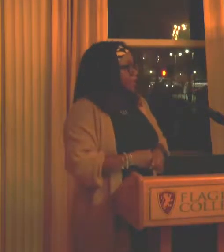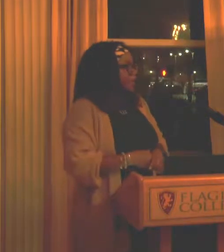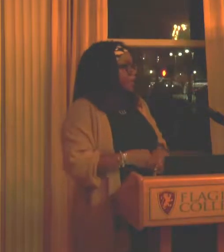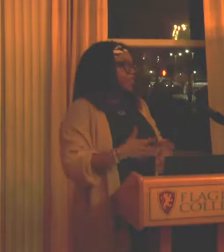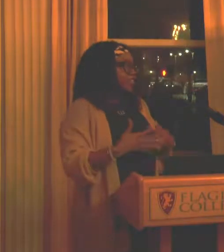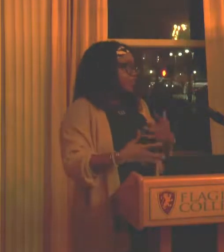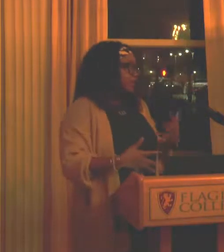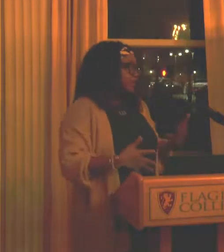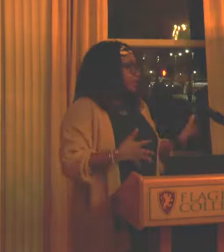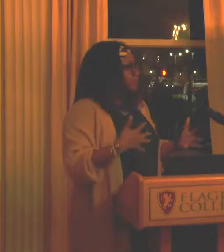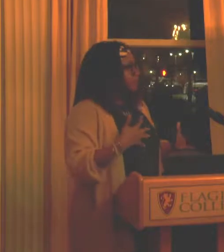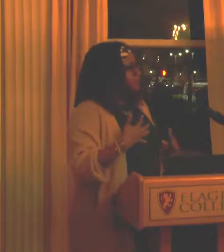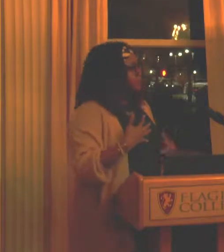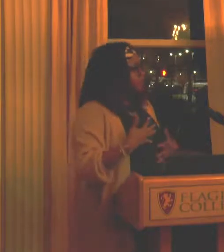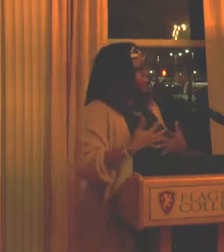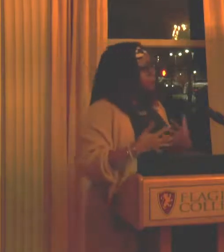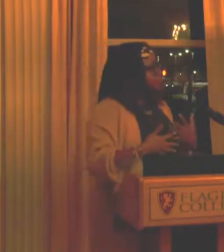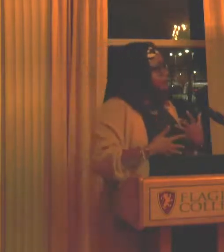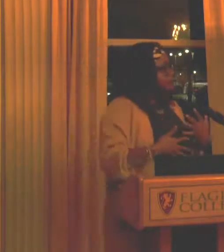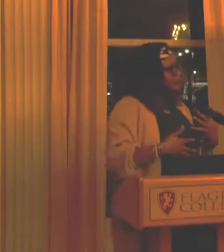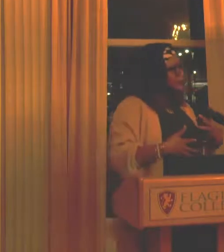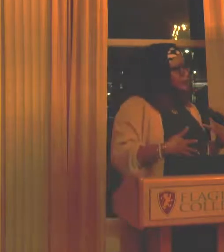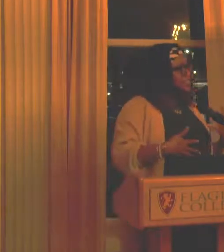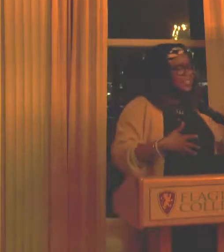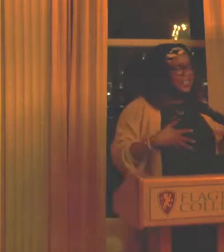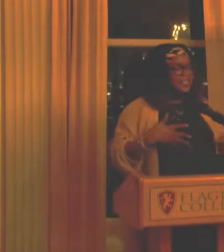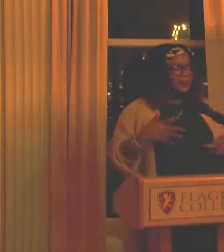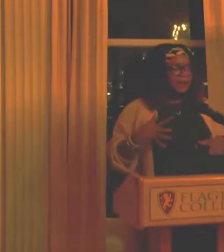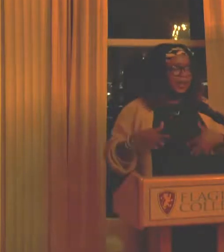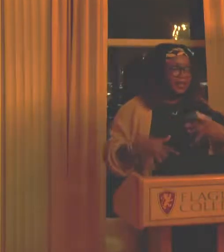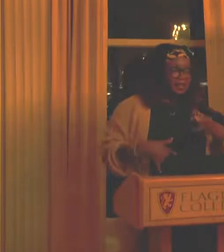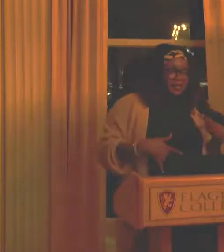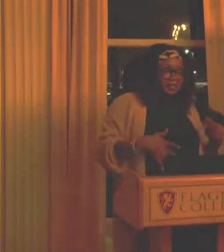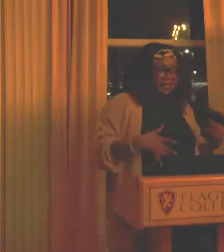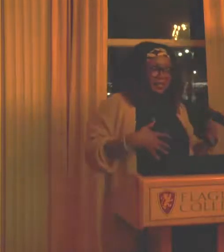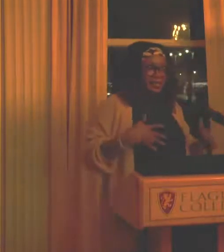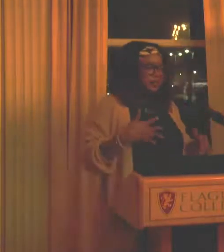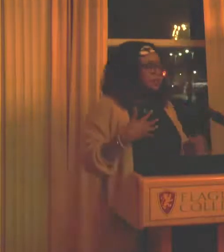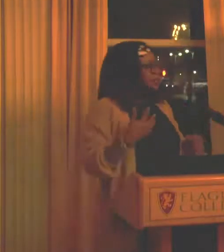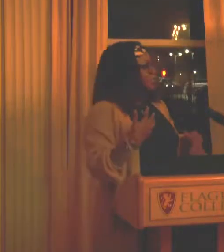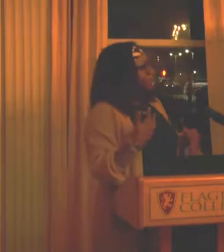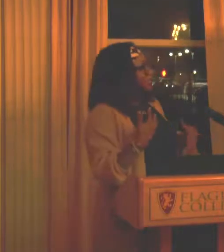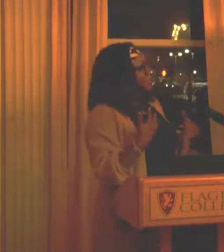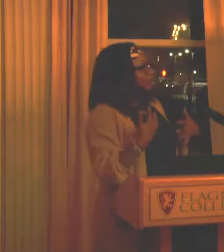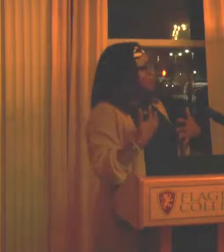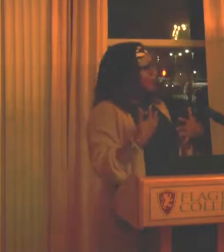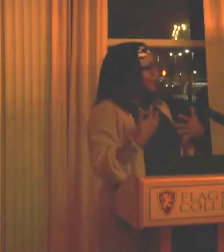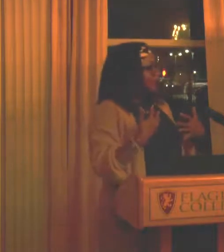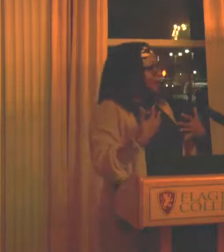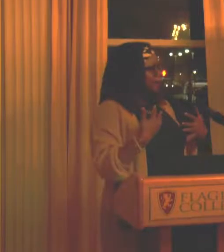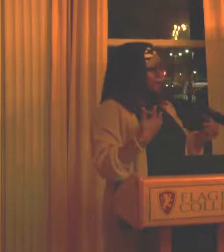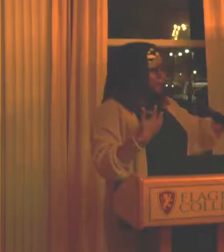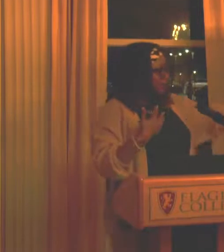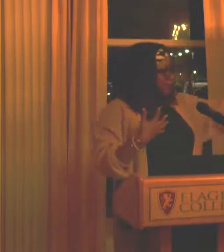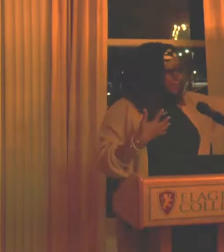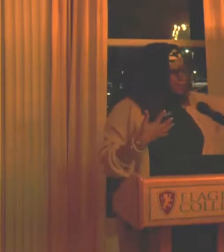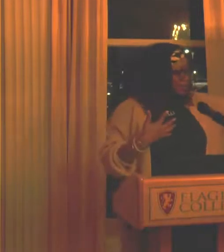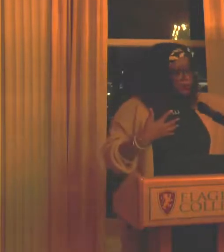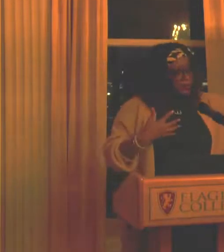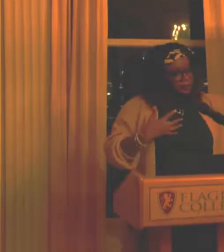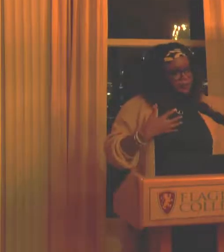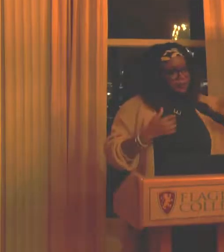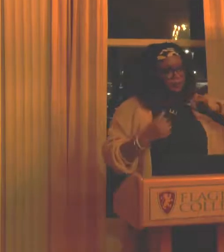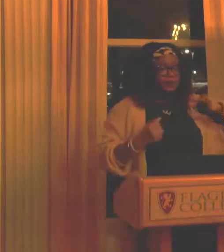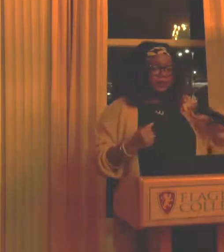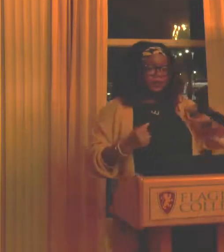She's like my curious one. She's my, she doesn't need anybody. You know? She, um, has the